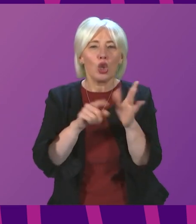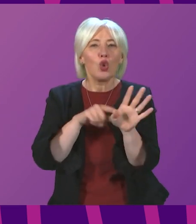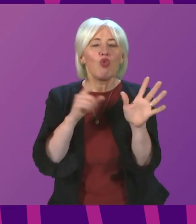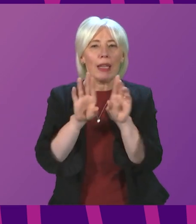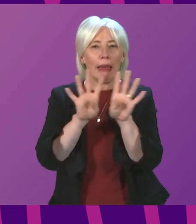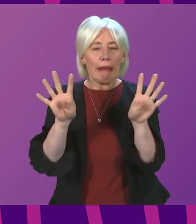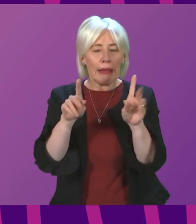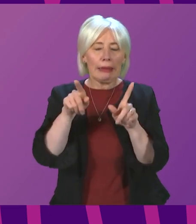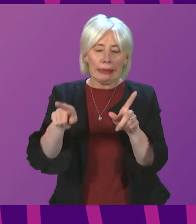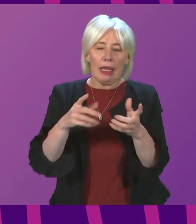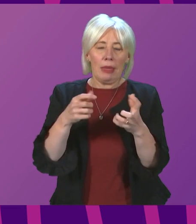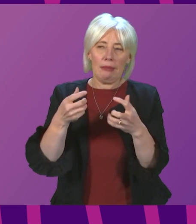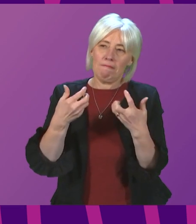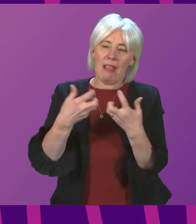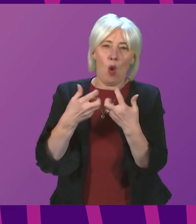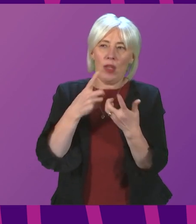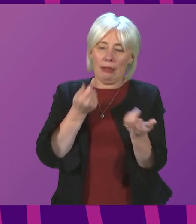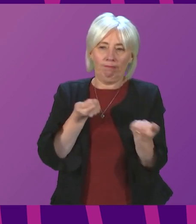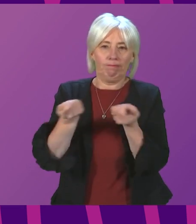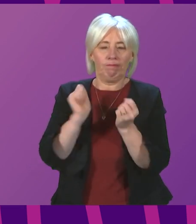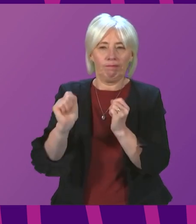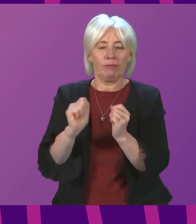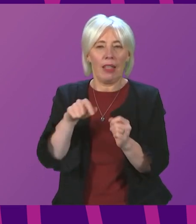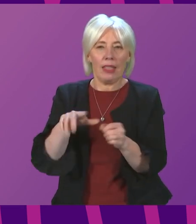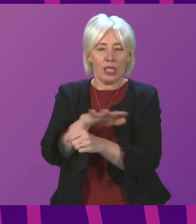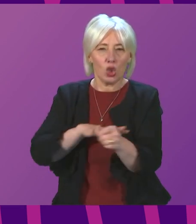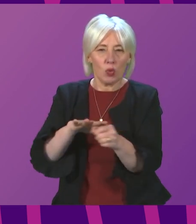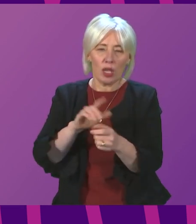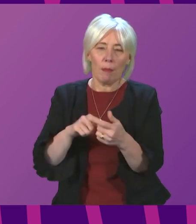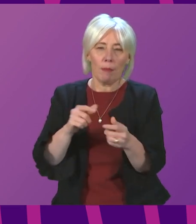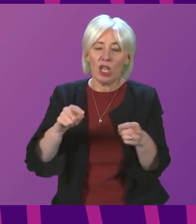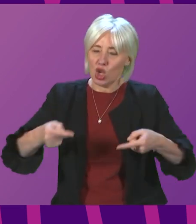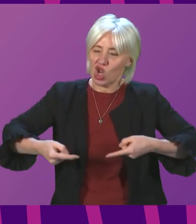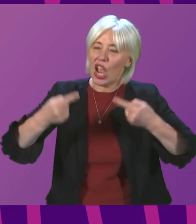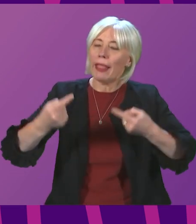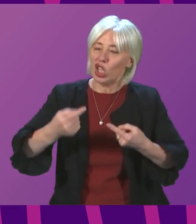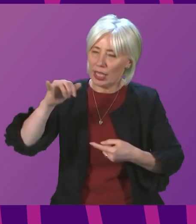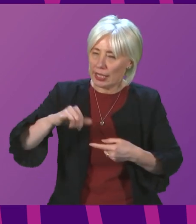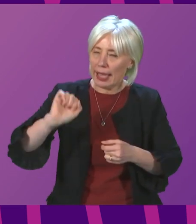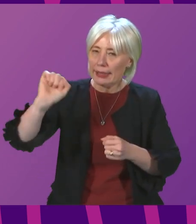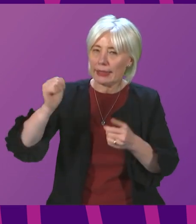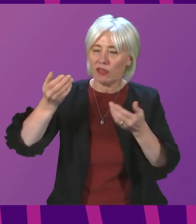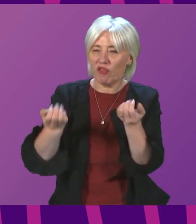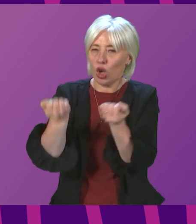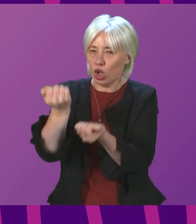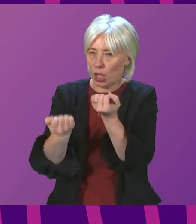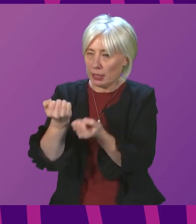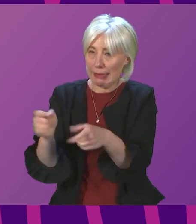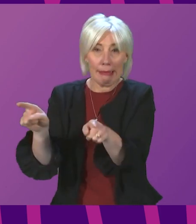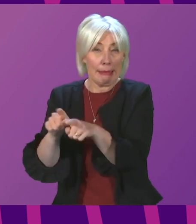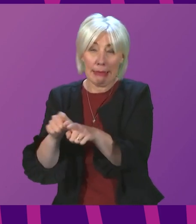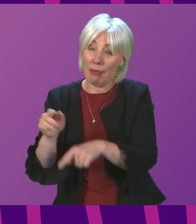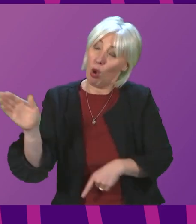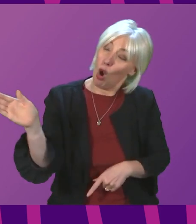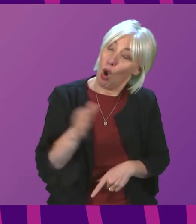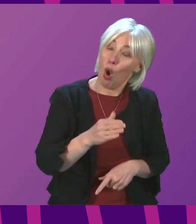situation so far. Again, there are challenges facing the justice system, as is the case across all aspects of